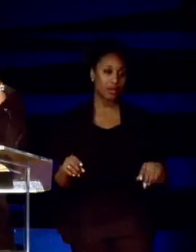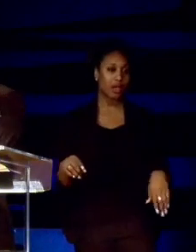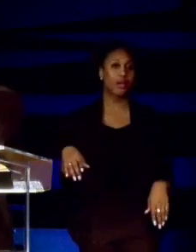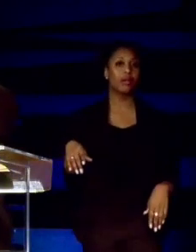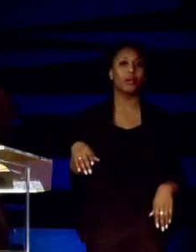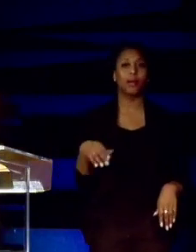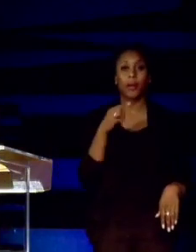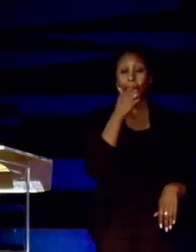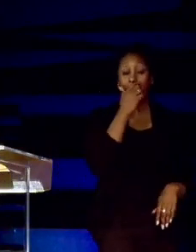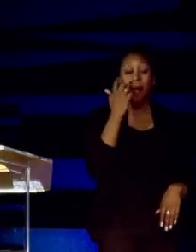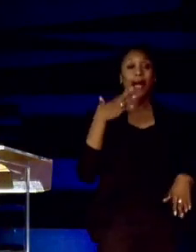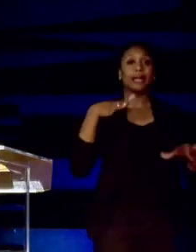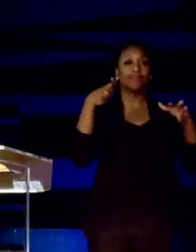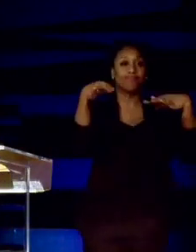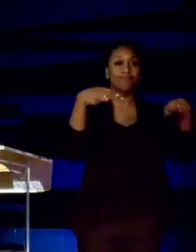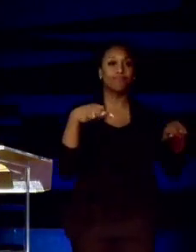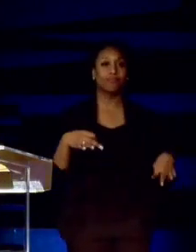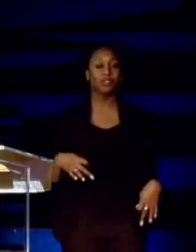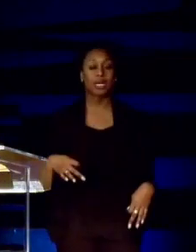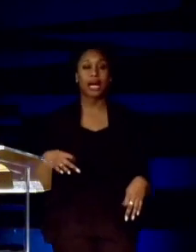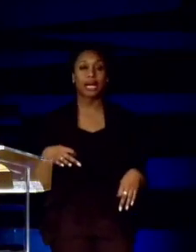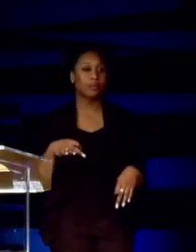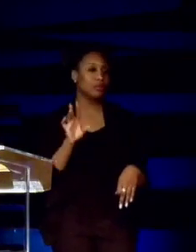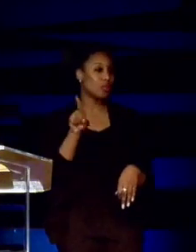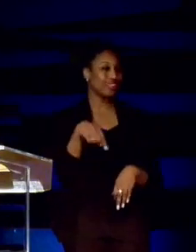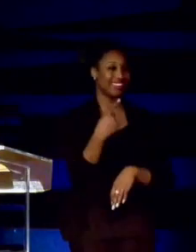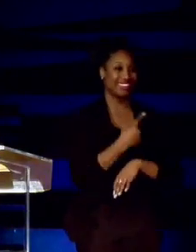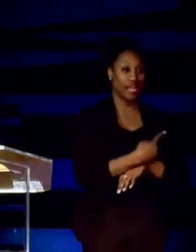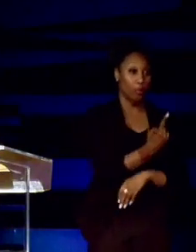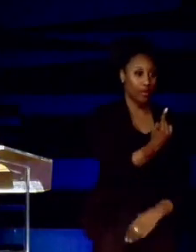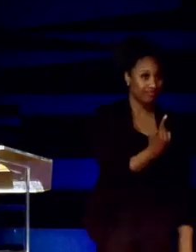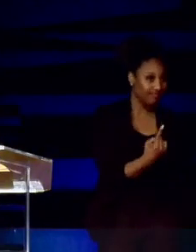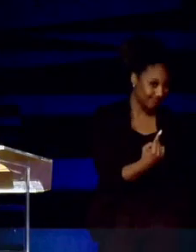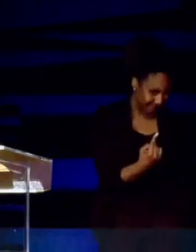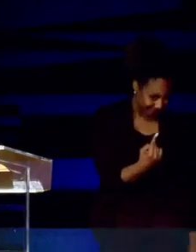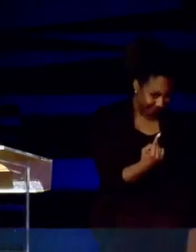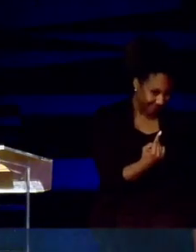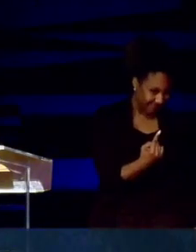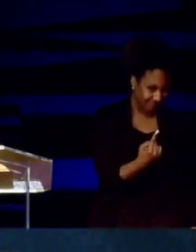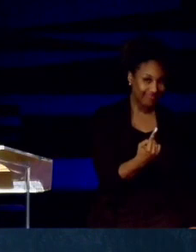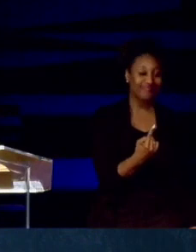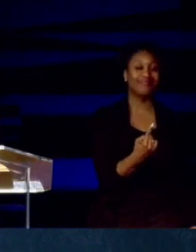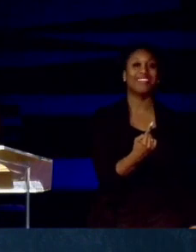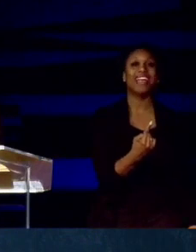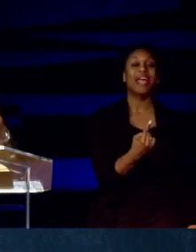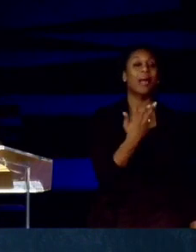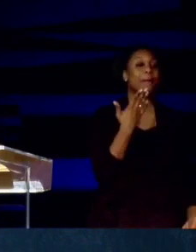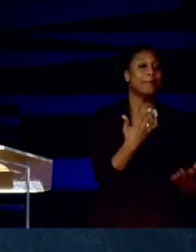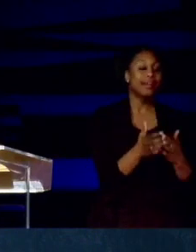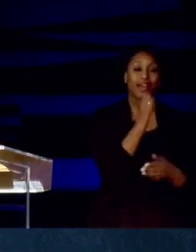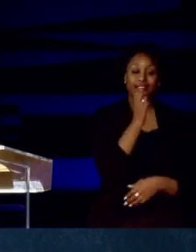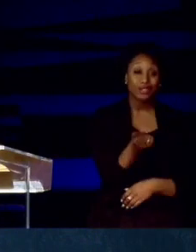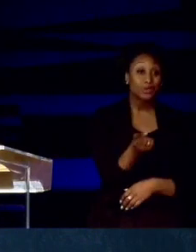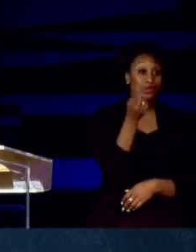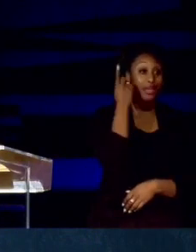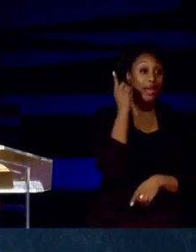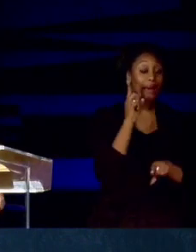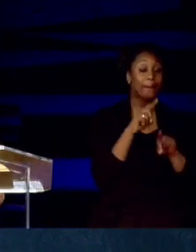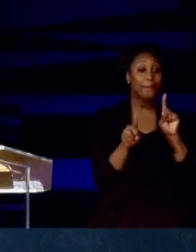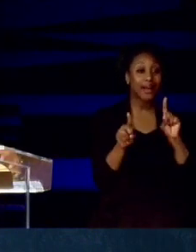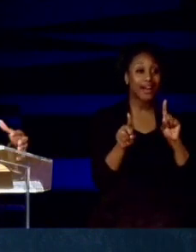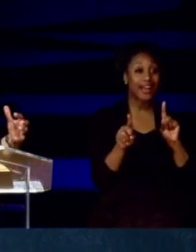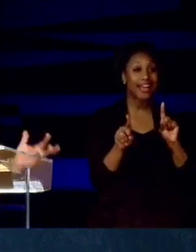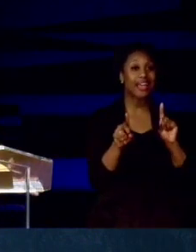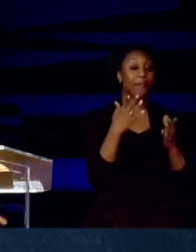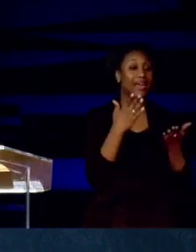what I just described to you, it's only day one. And some of y'all may not understand it, but you may be just